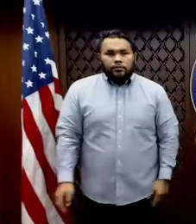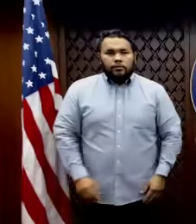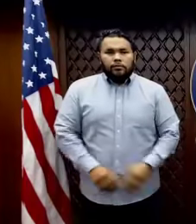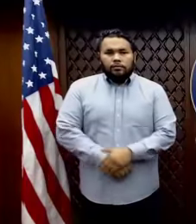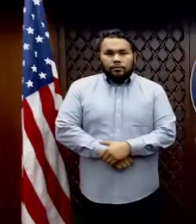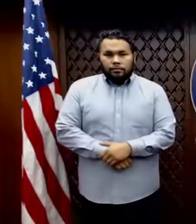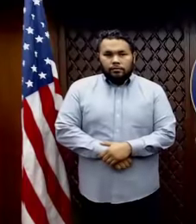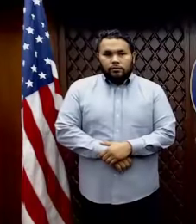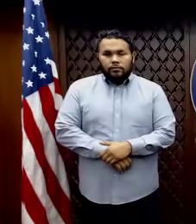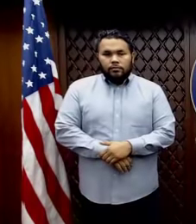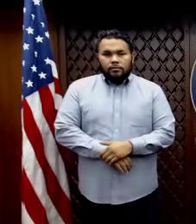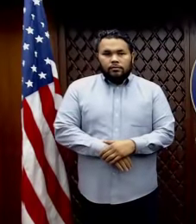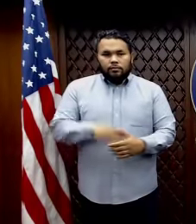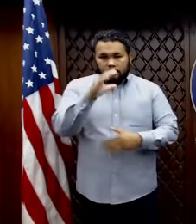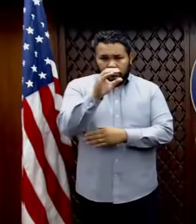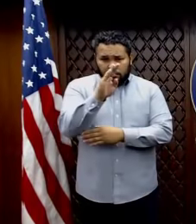CBS or Wall Street Journal?